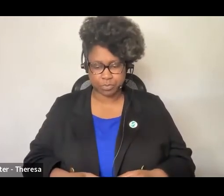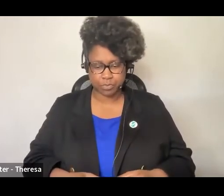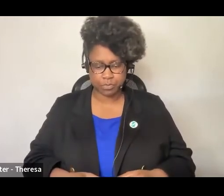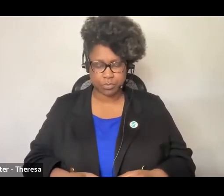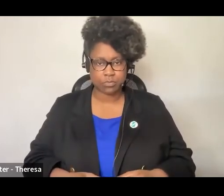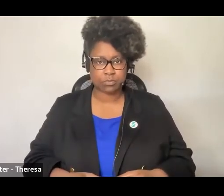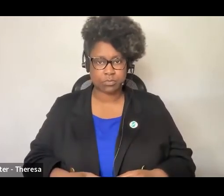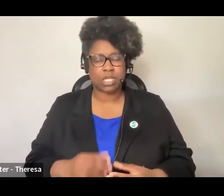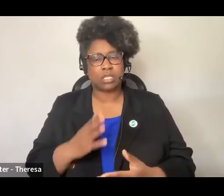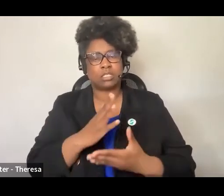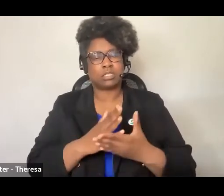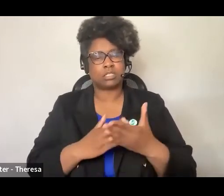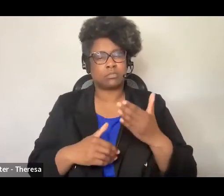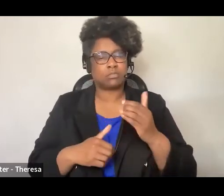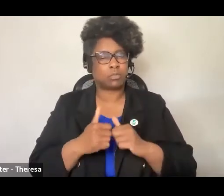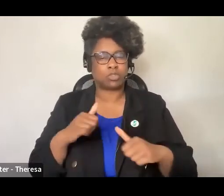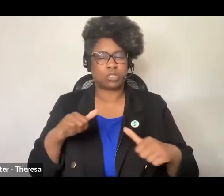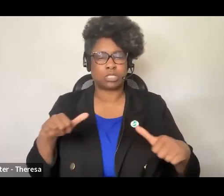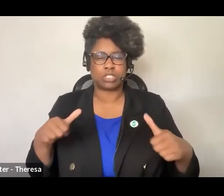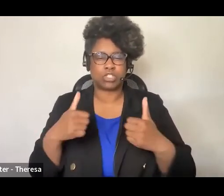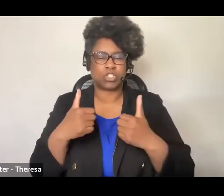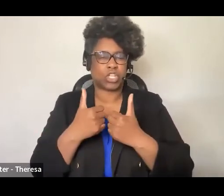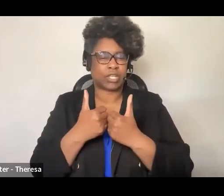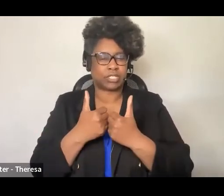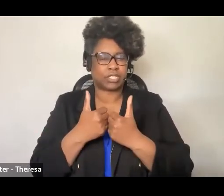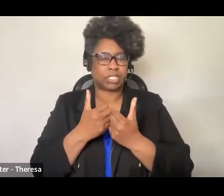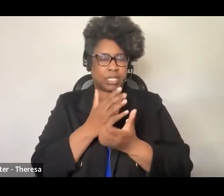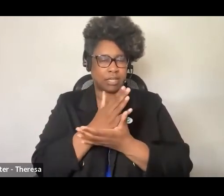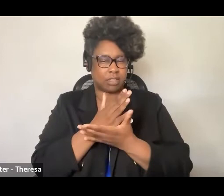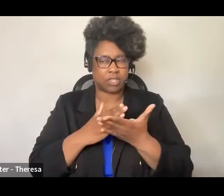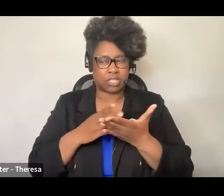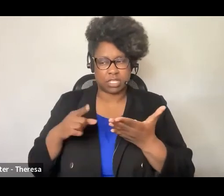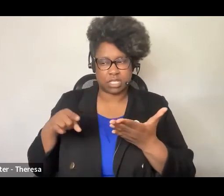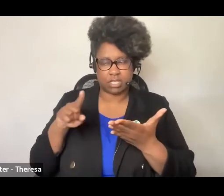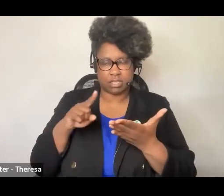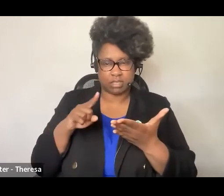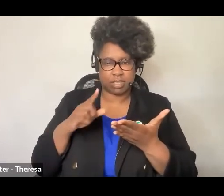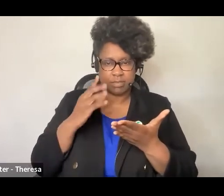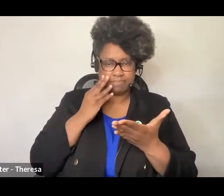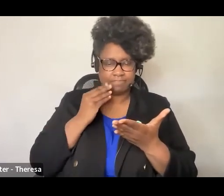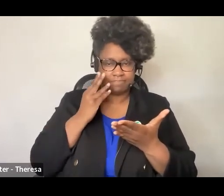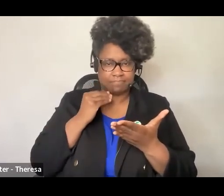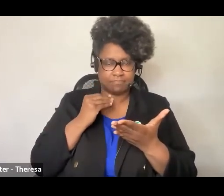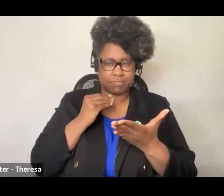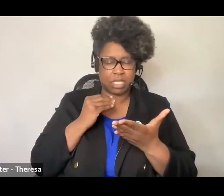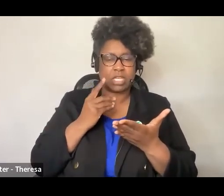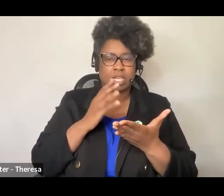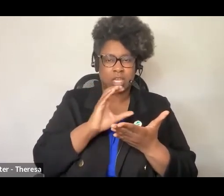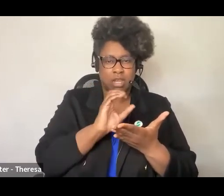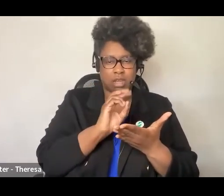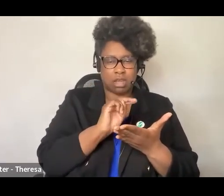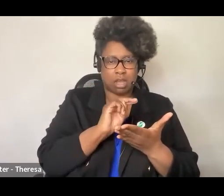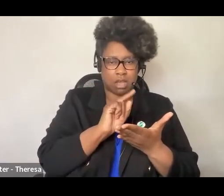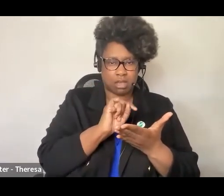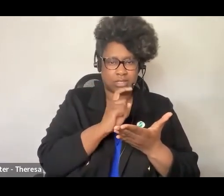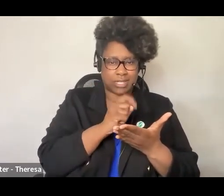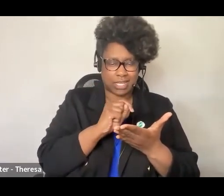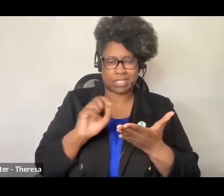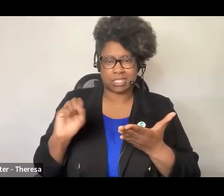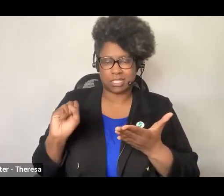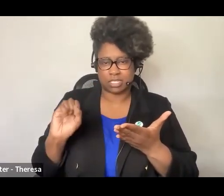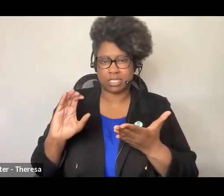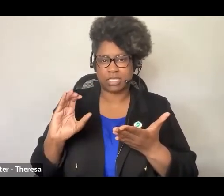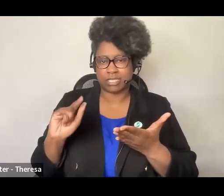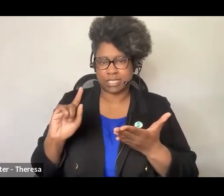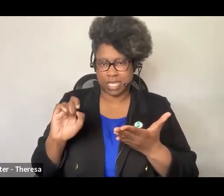Some of the most challenging elements that reform designers faced related to context and scale, and there were important equity questions here as